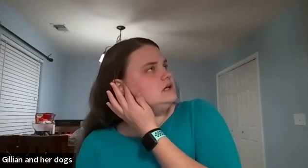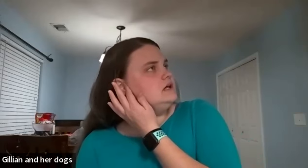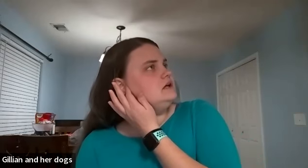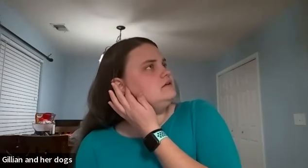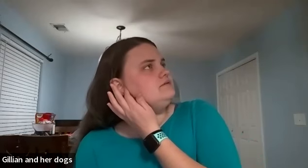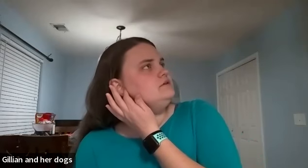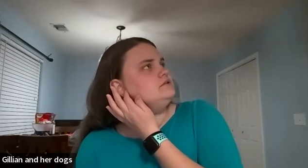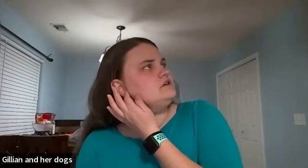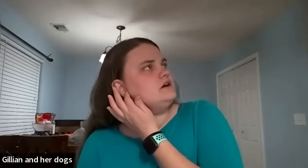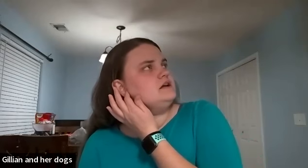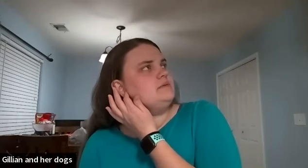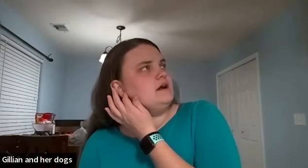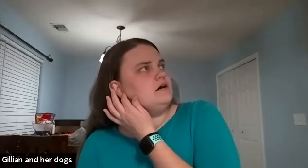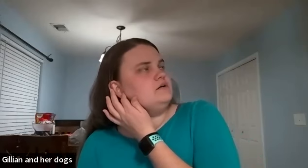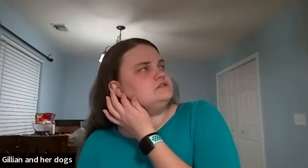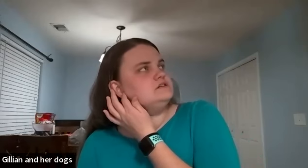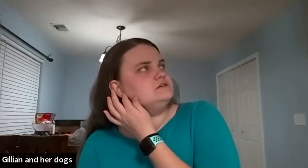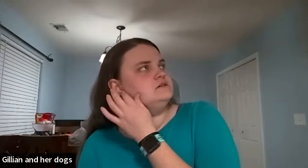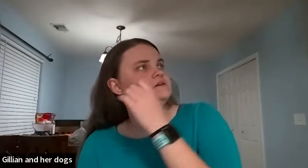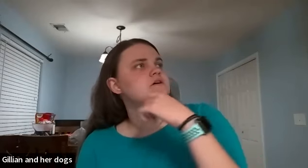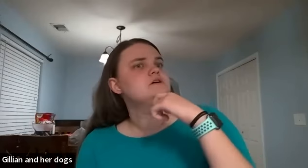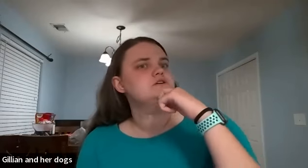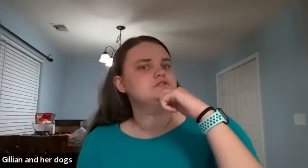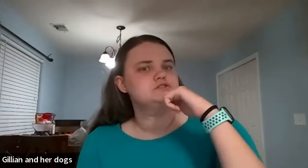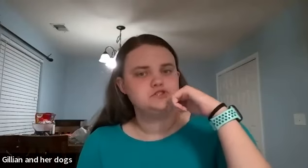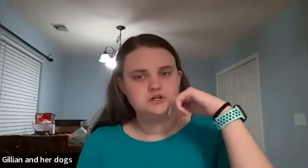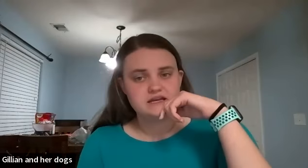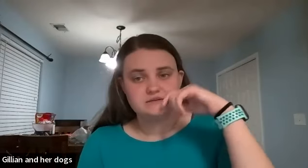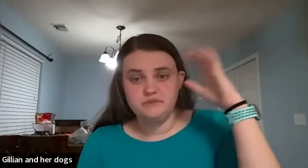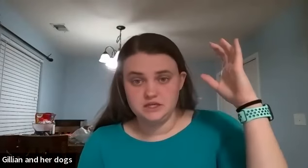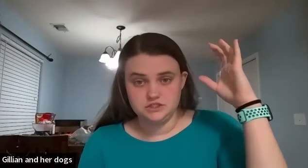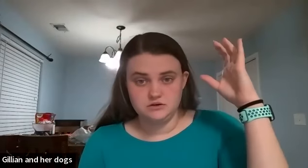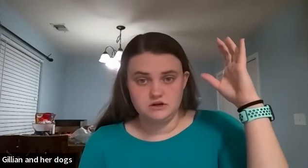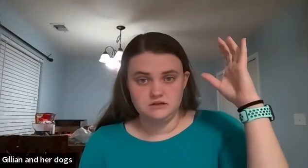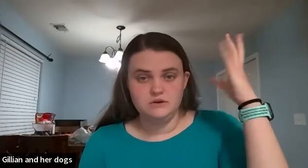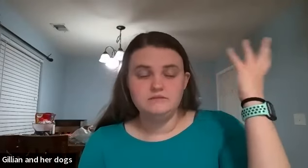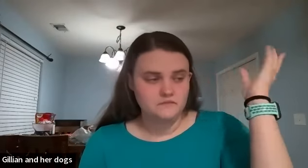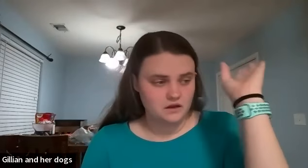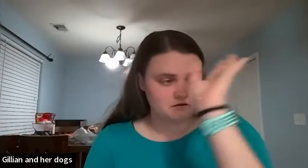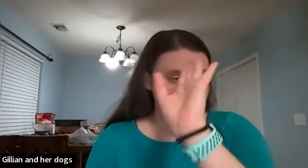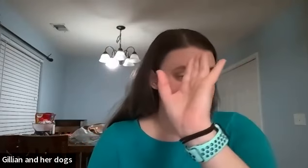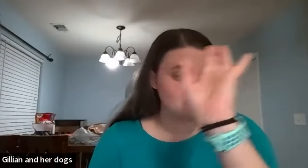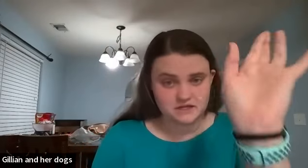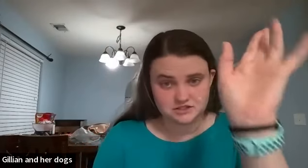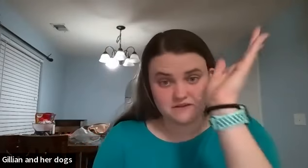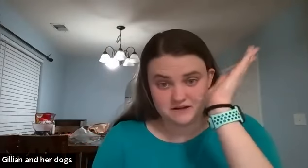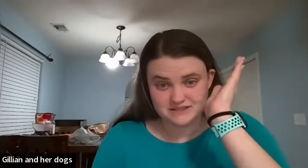um if you're talking about your shirt has a picture on it well i'll give the sign for picture and then i'll